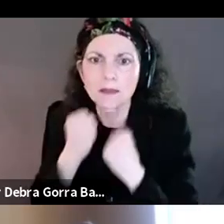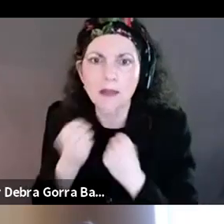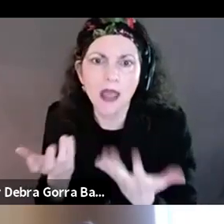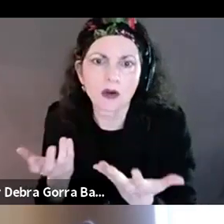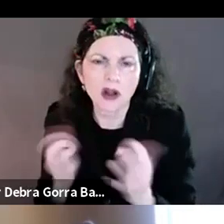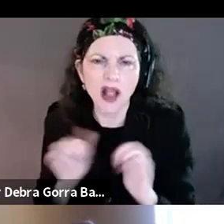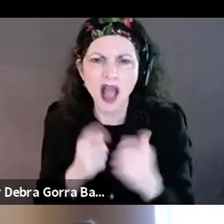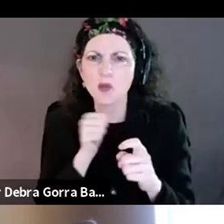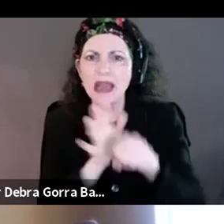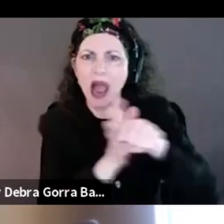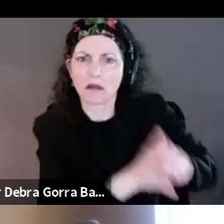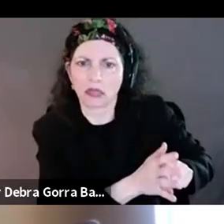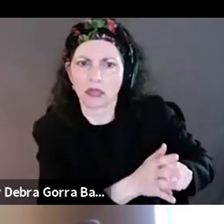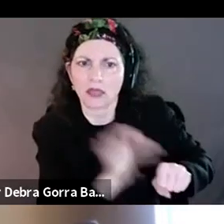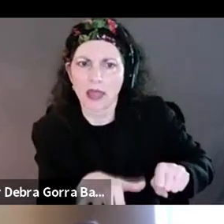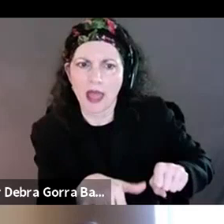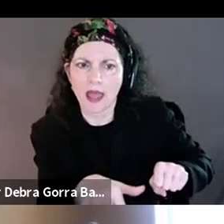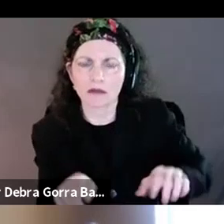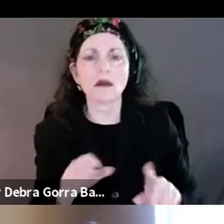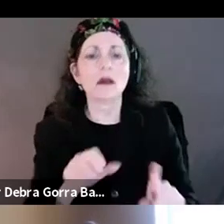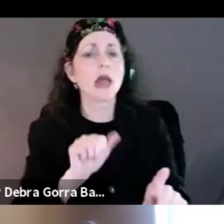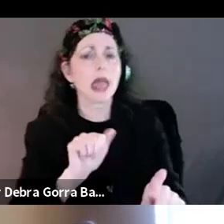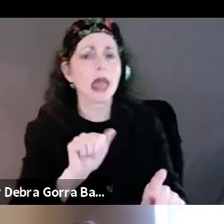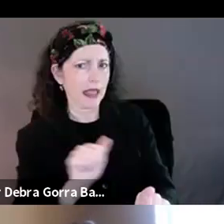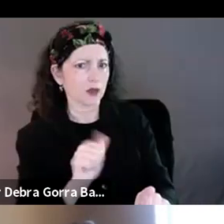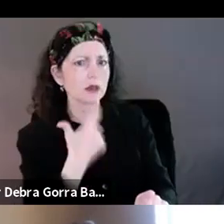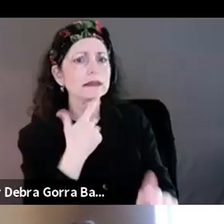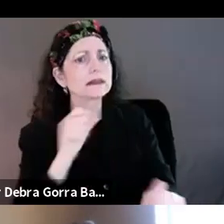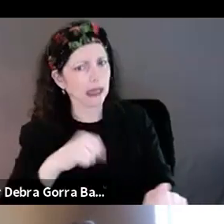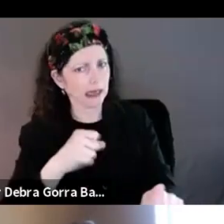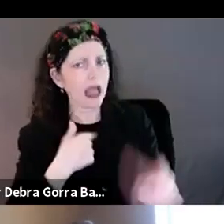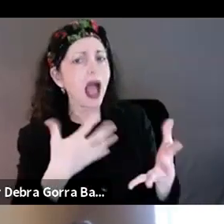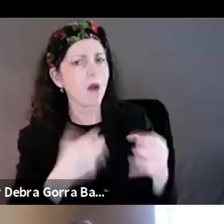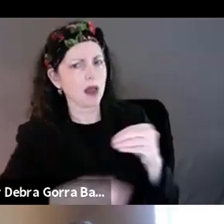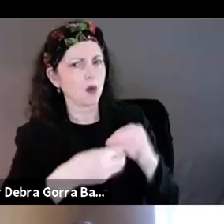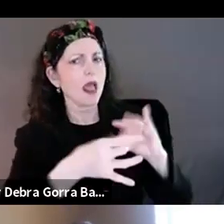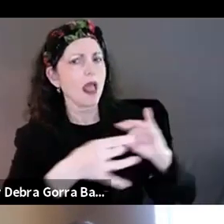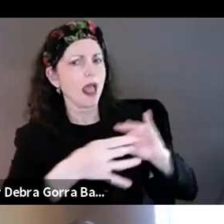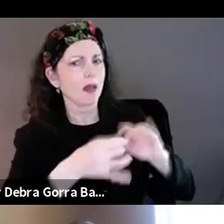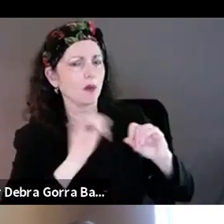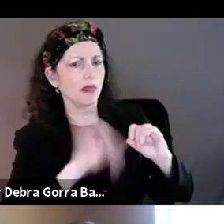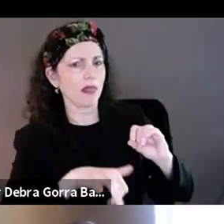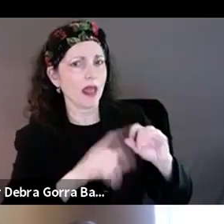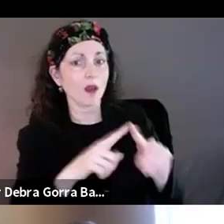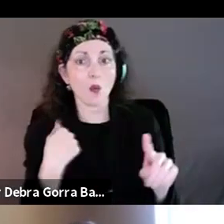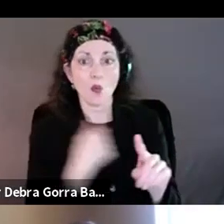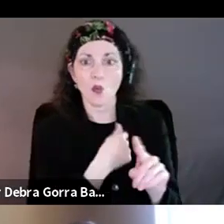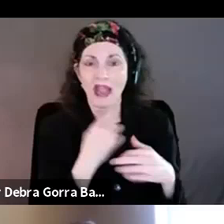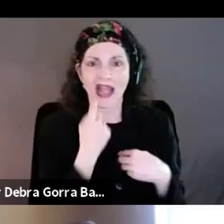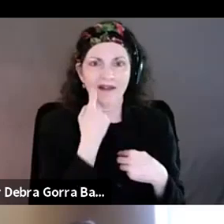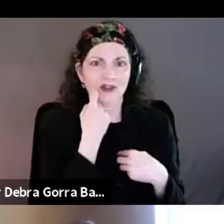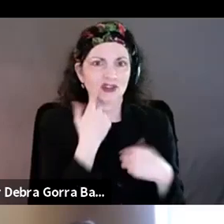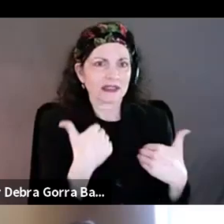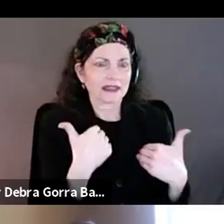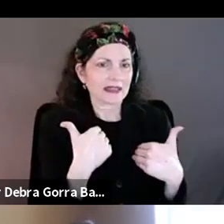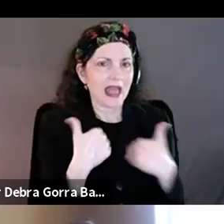Sure, I can speak to that. We're coming off of this amazing session that we had on Sunday on black